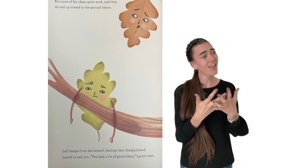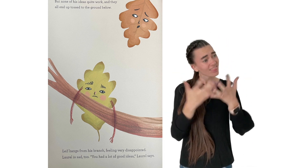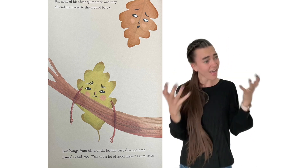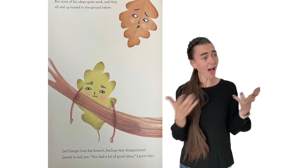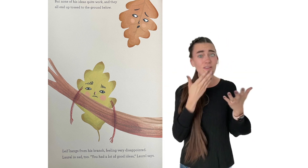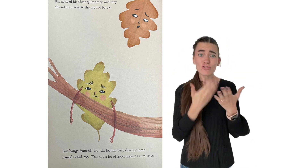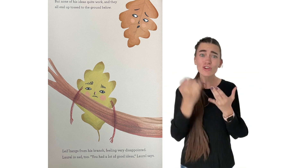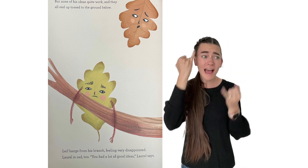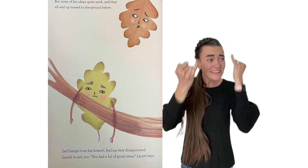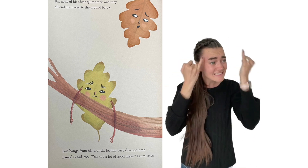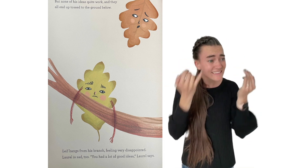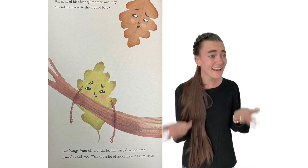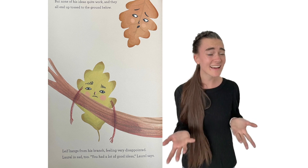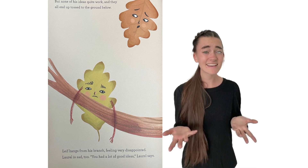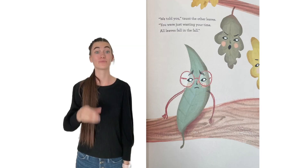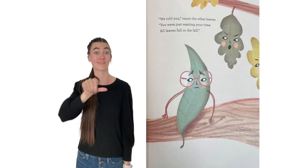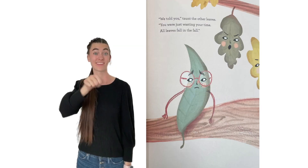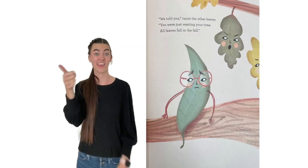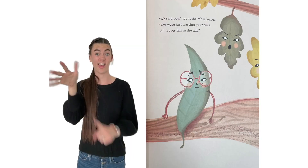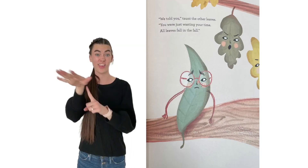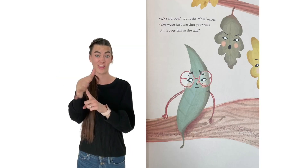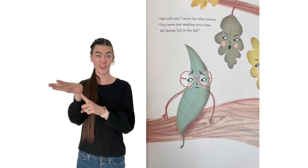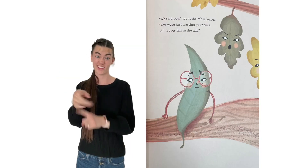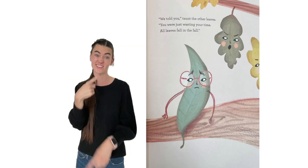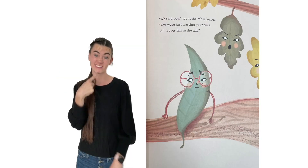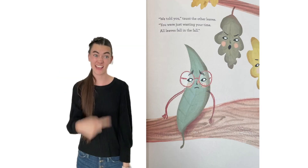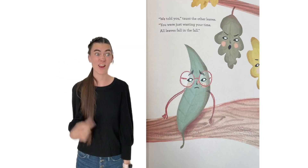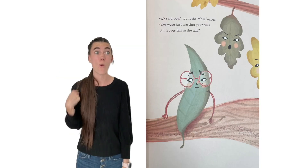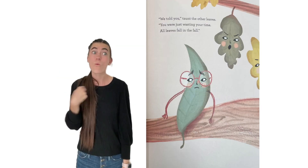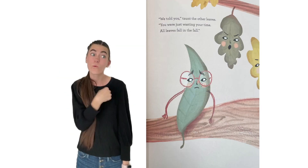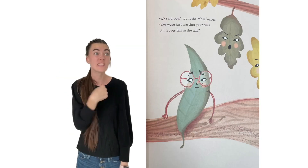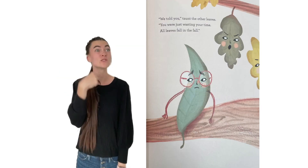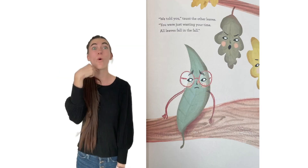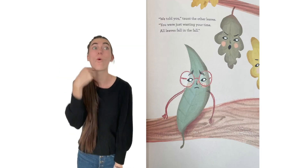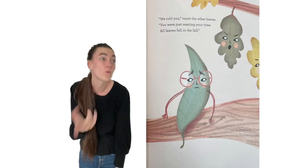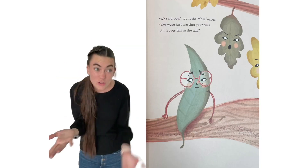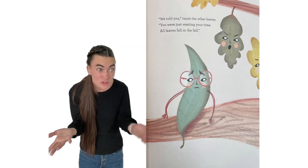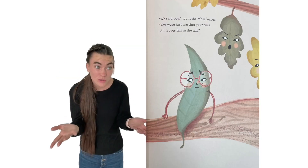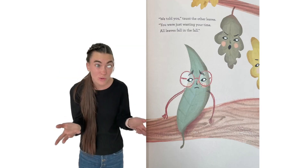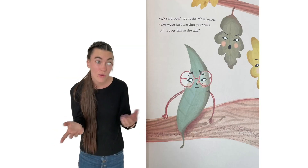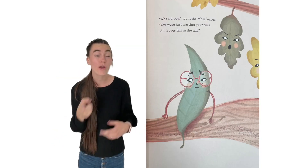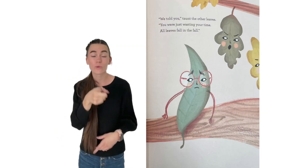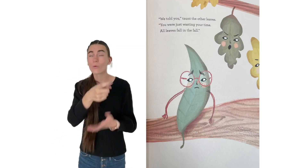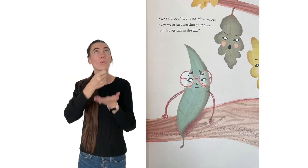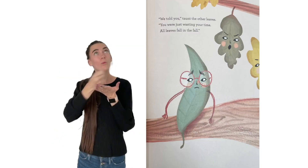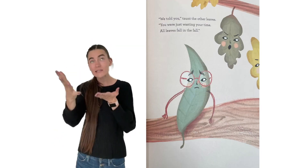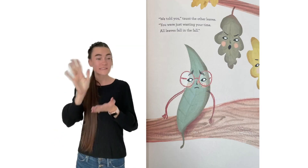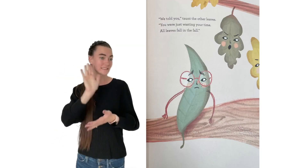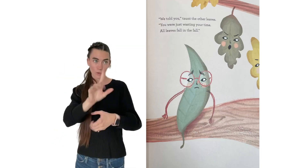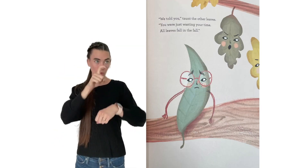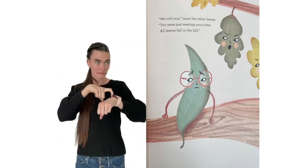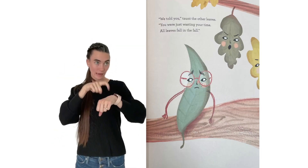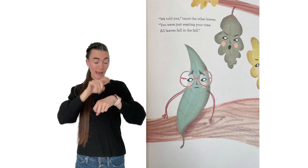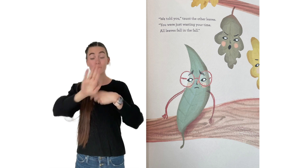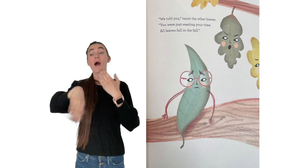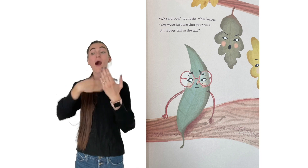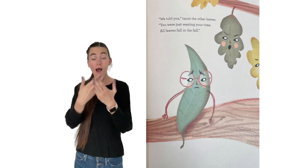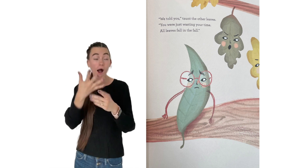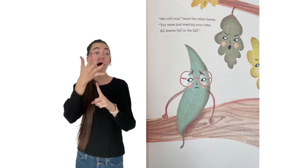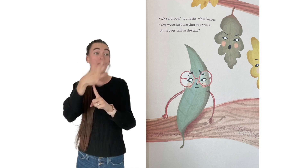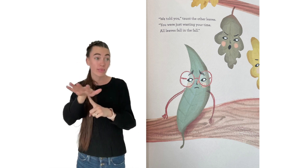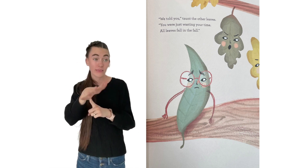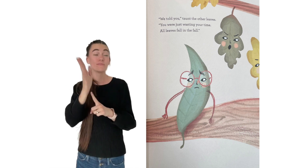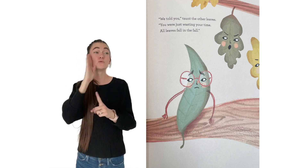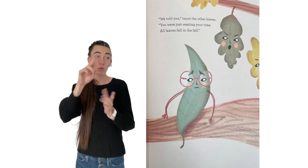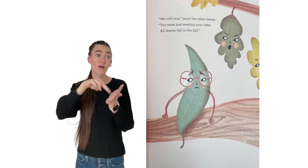good ideas, Laurel says. We told you, taunt the other Leafs. You were just wasting